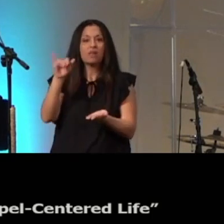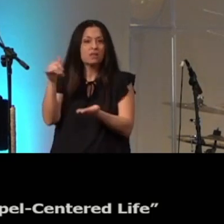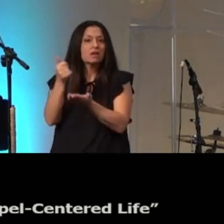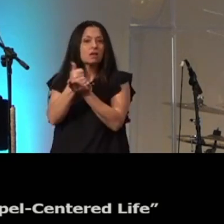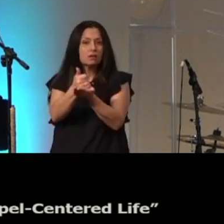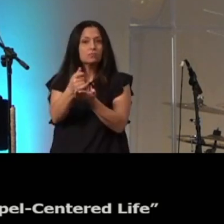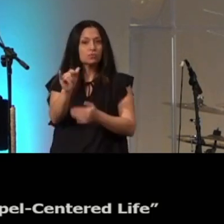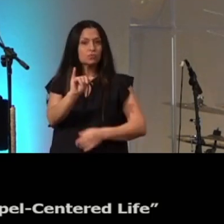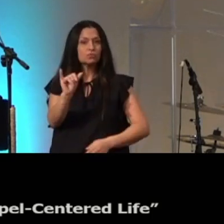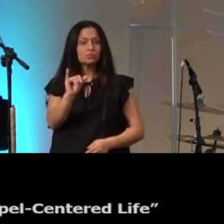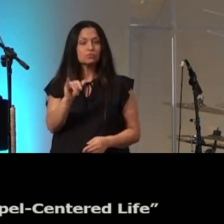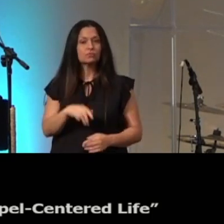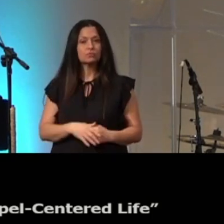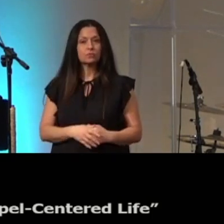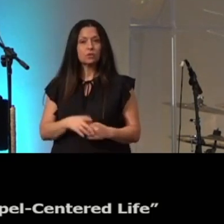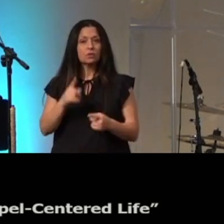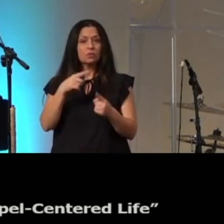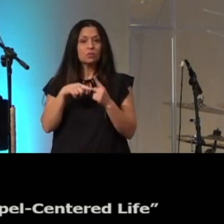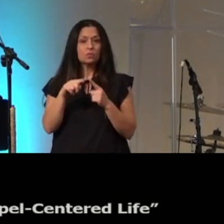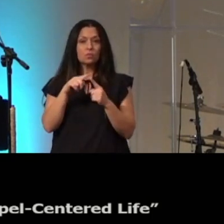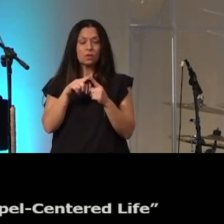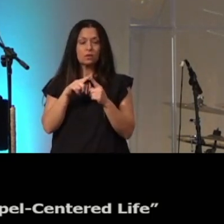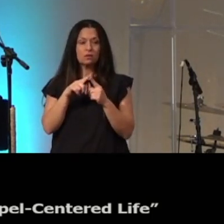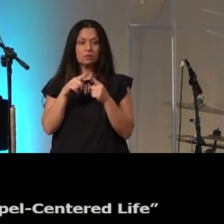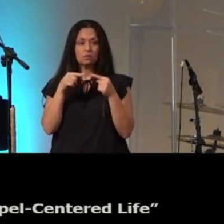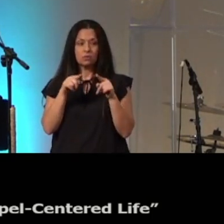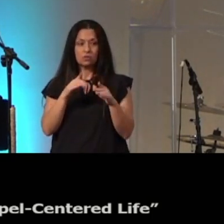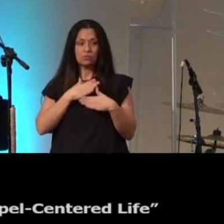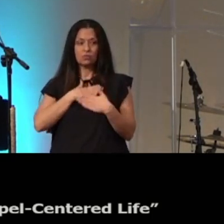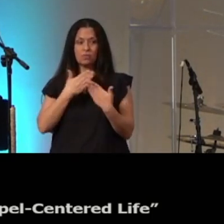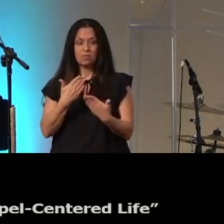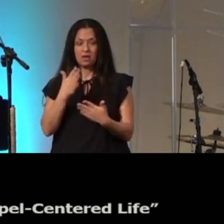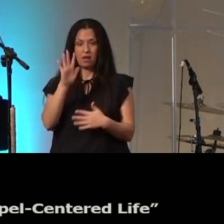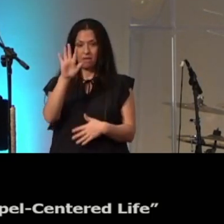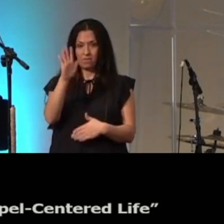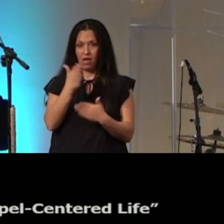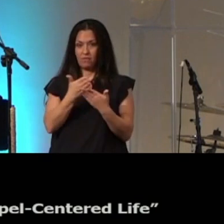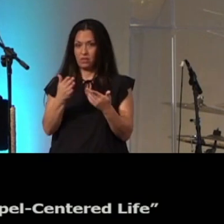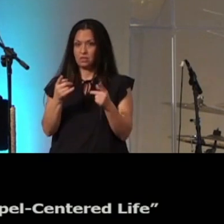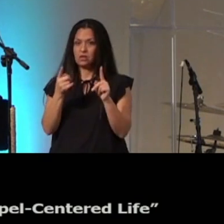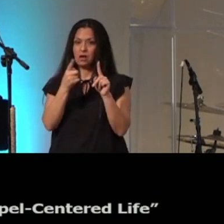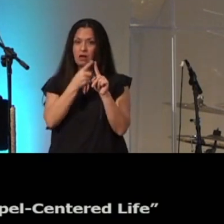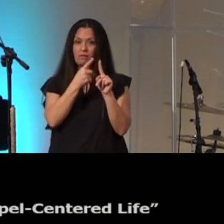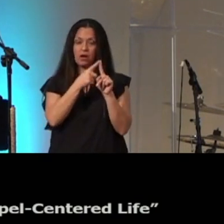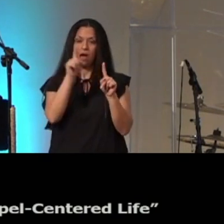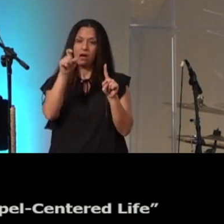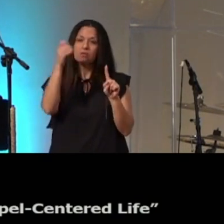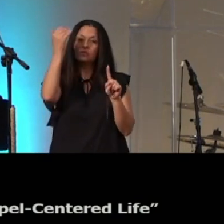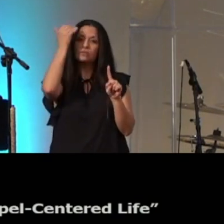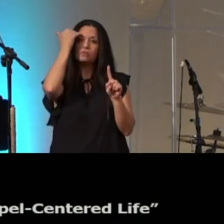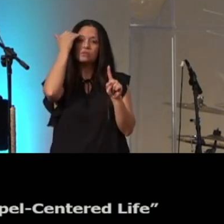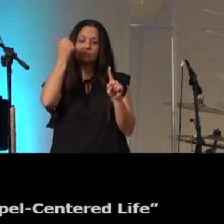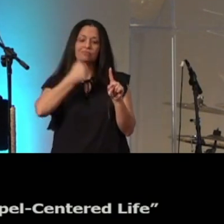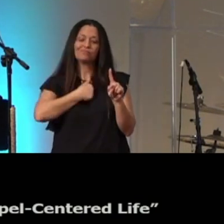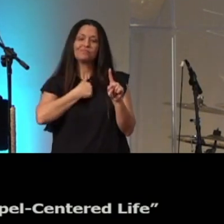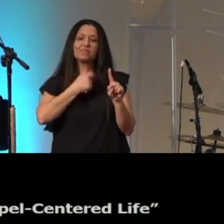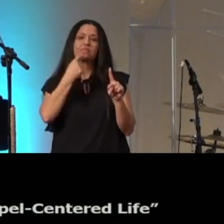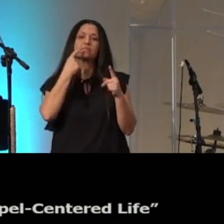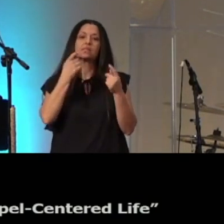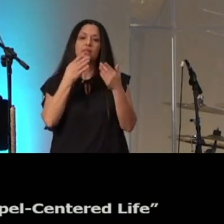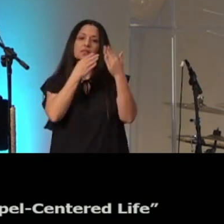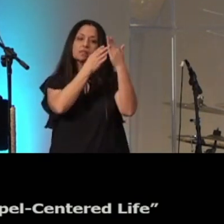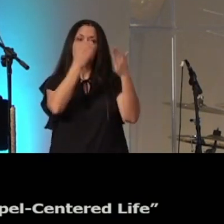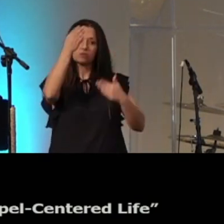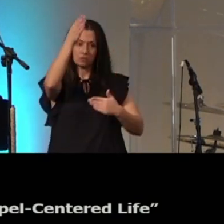when it comes to repentance here's five things the first is you've got to acknowledge that you've sinned against God